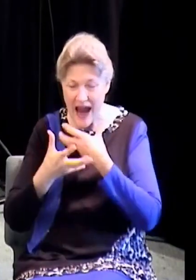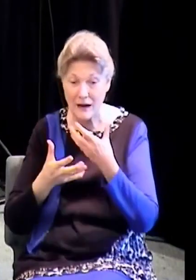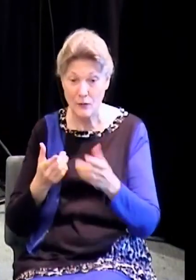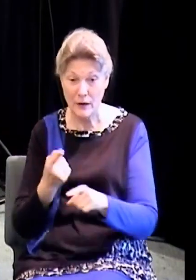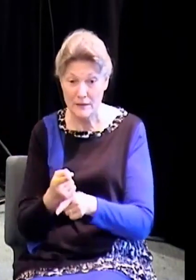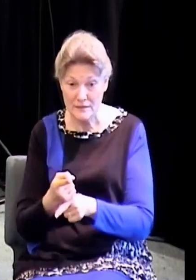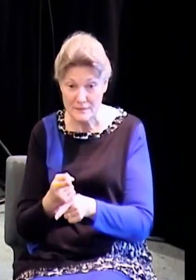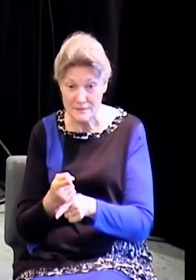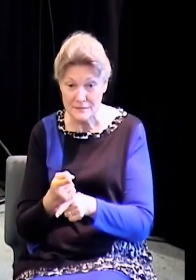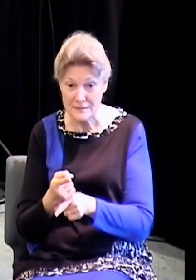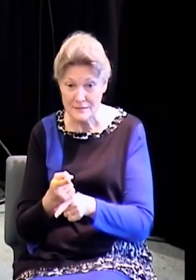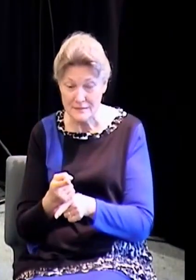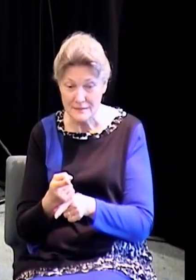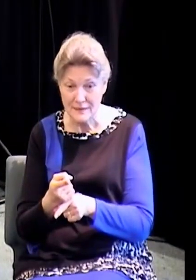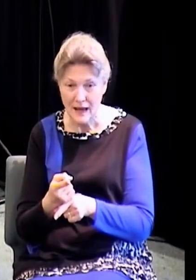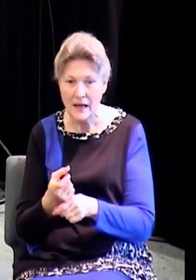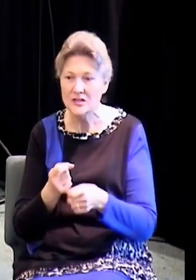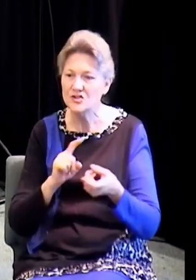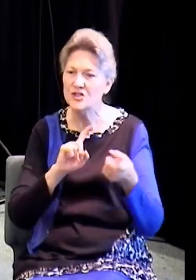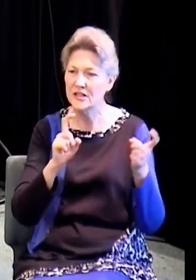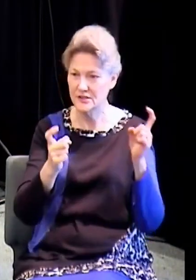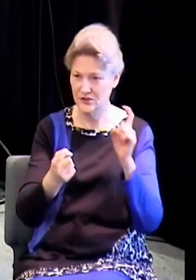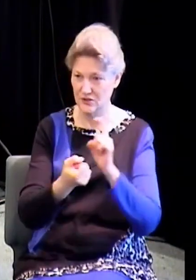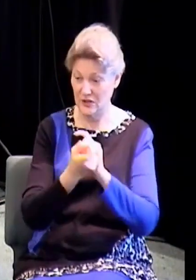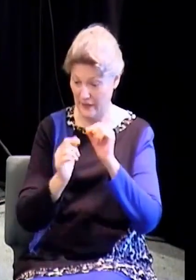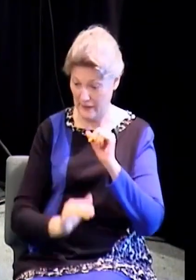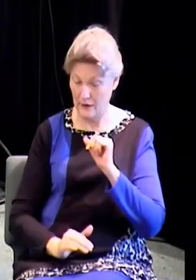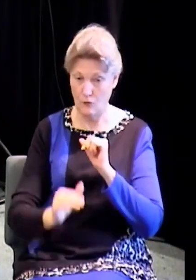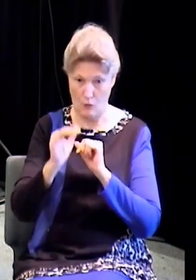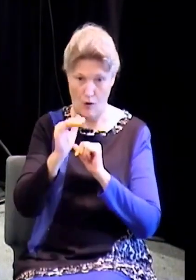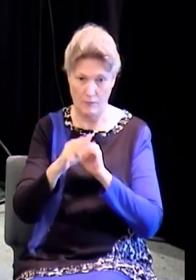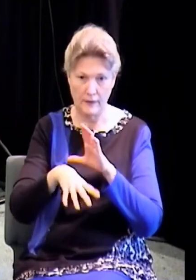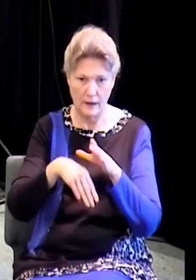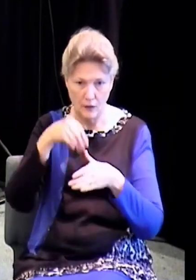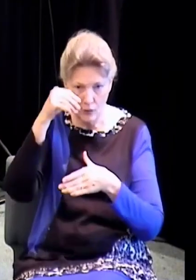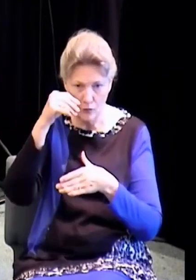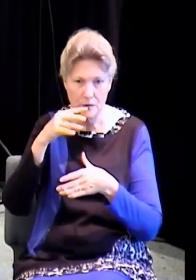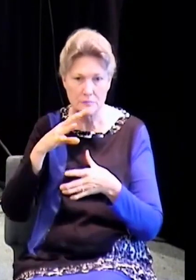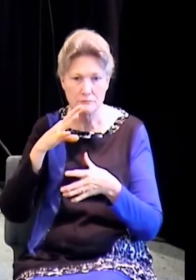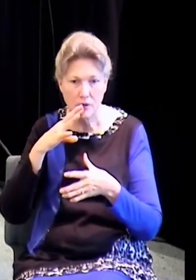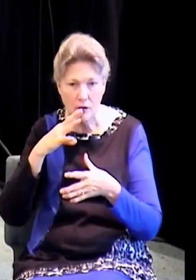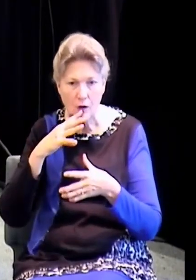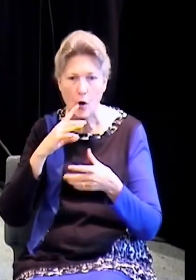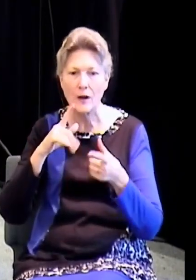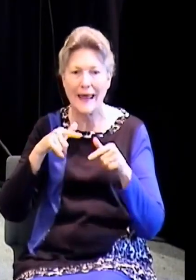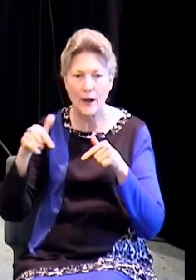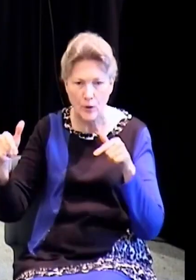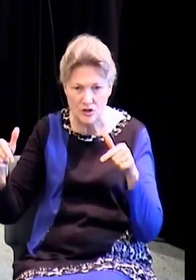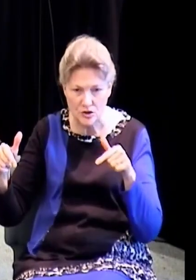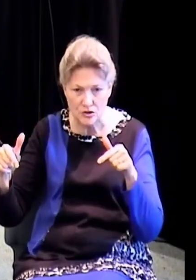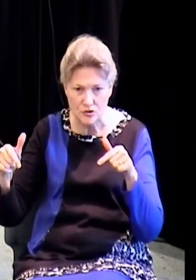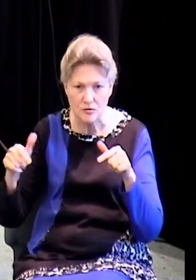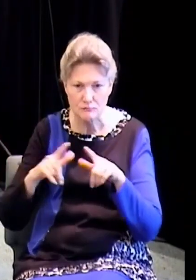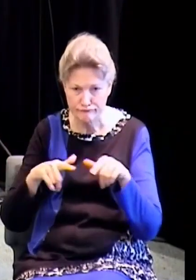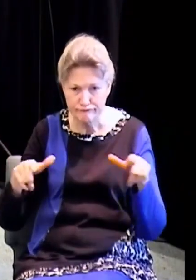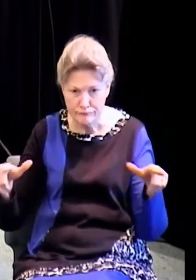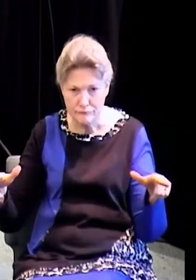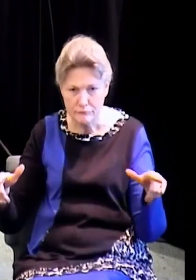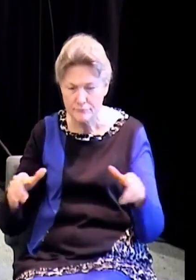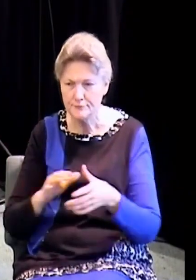and you can't stay in the womb. You have to change. Yet you have to come out of the womb and you have